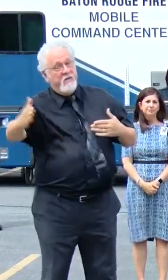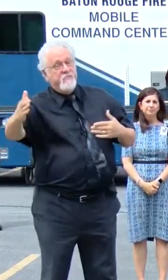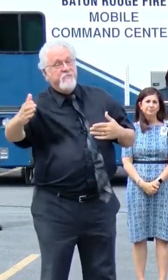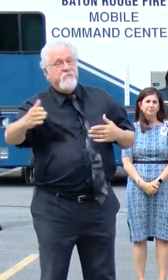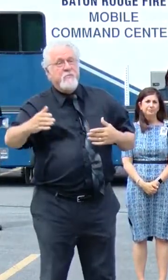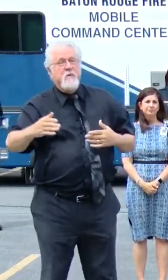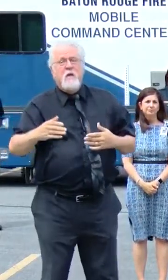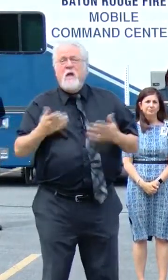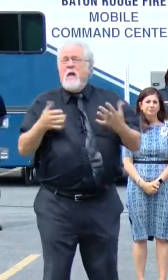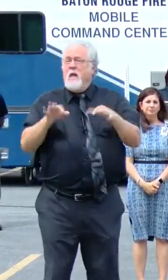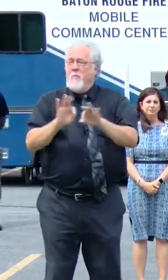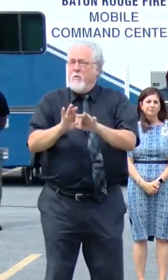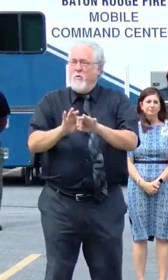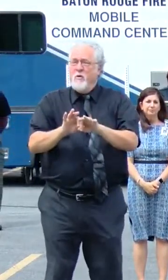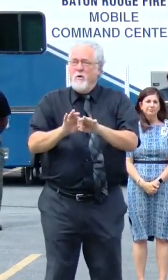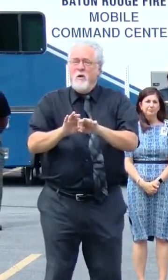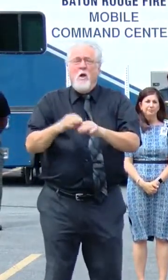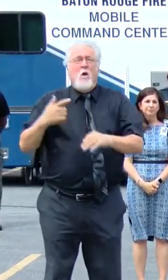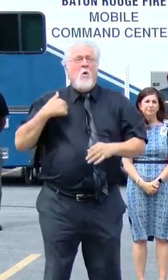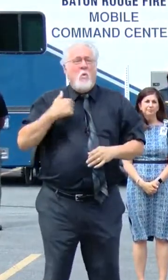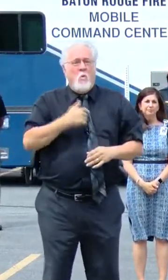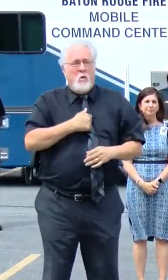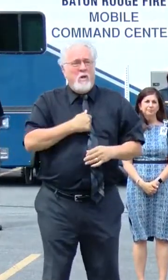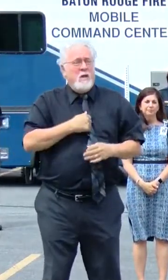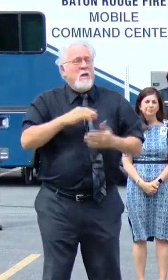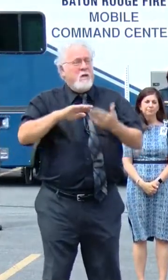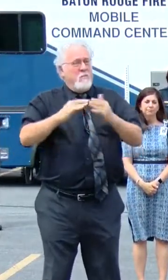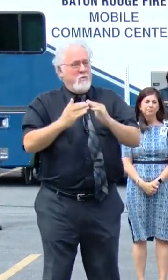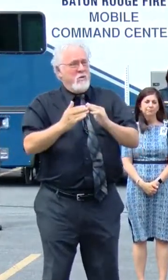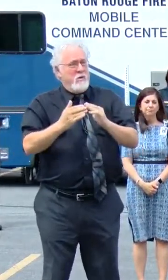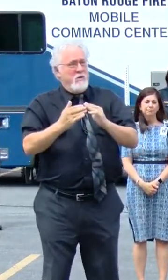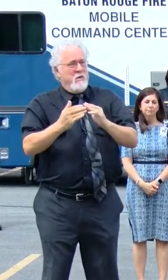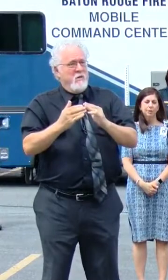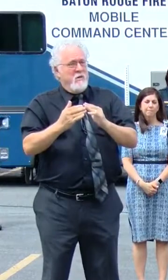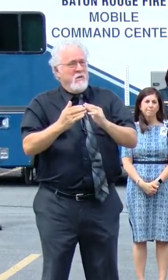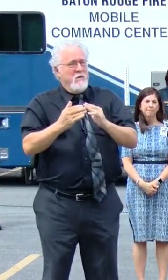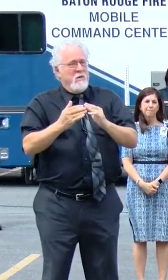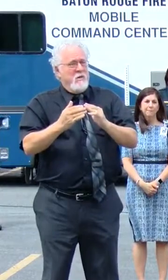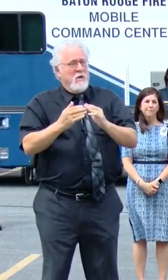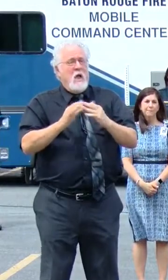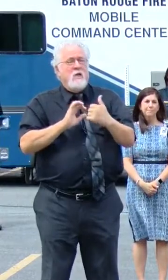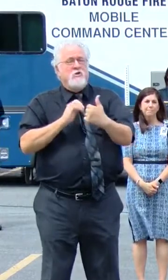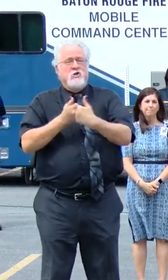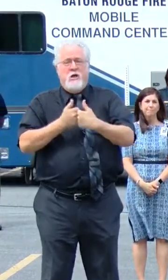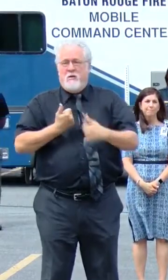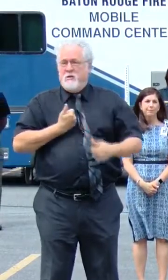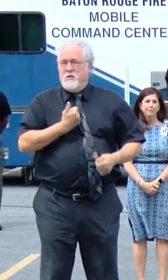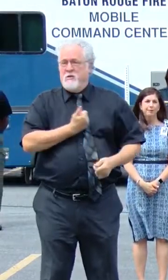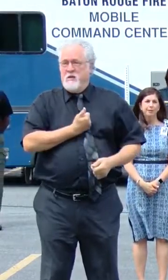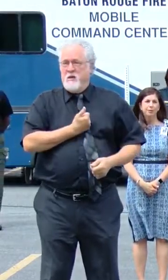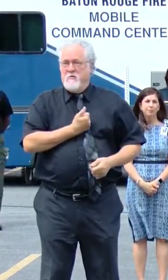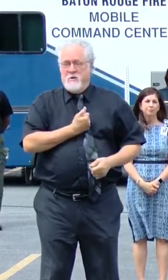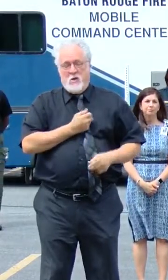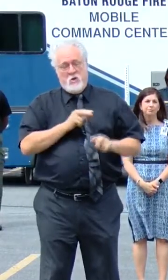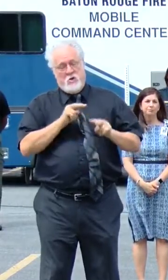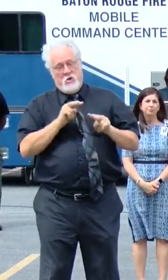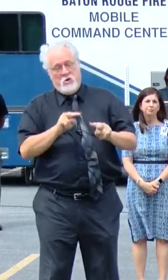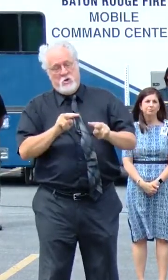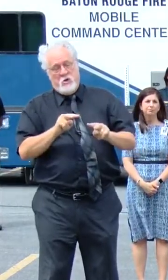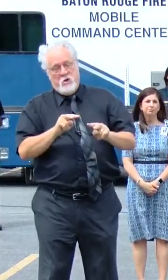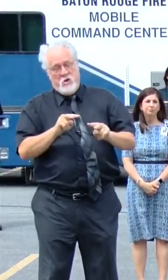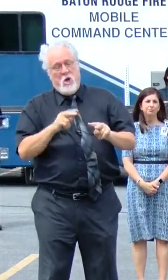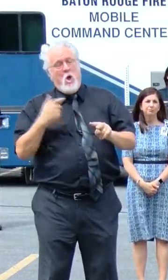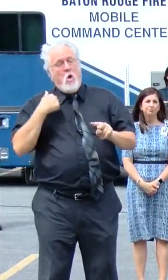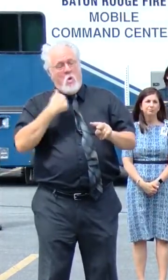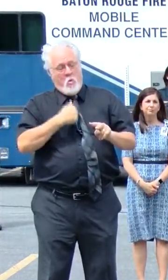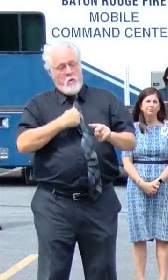It's important that we as a community challenge ourselves to view the words that